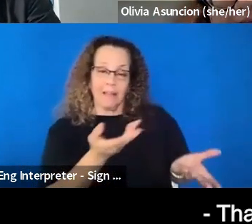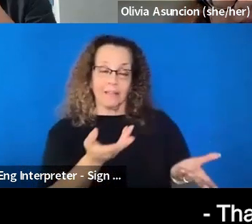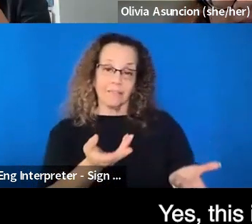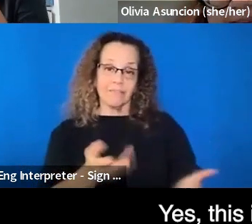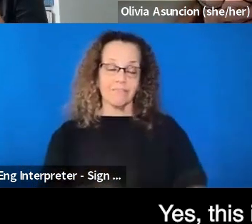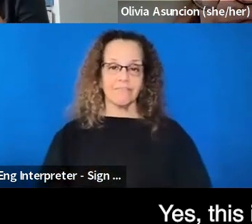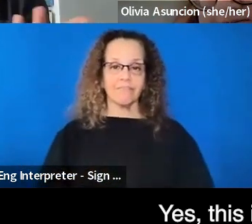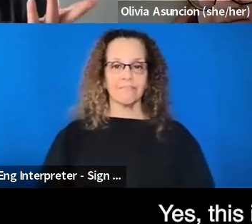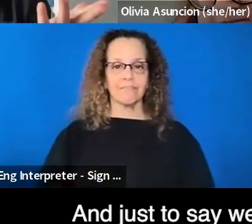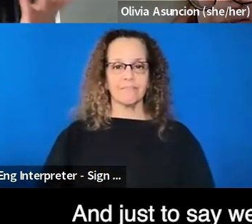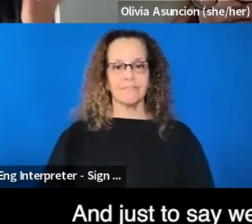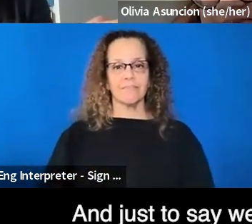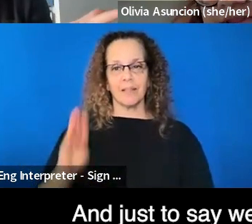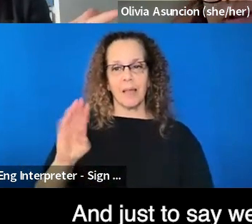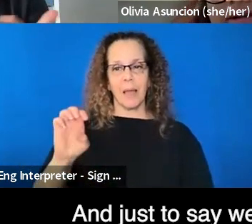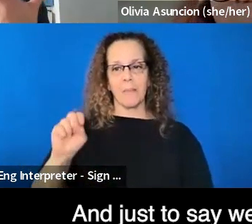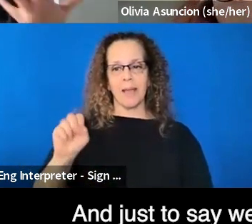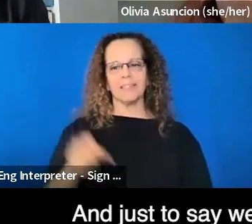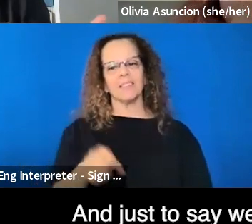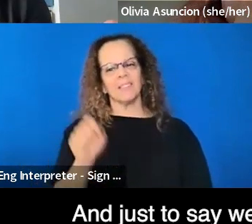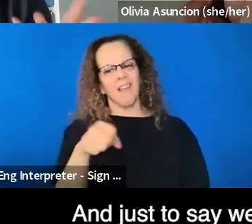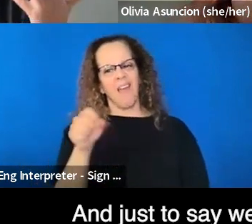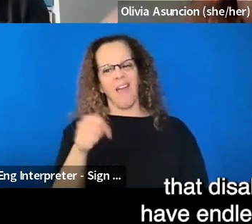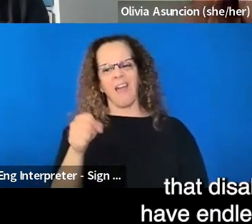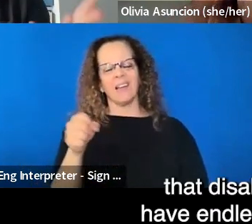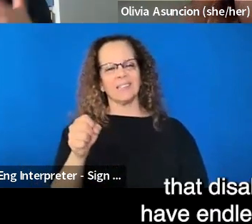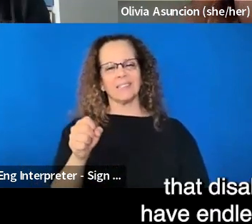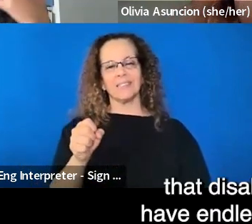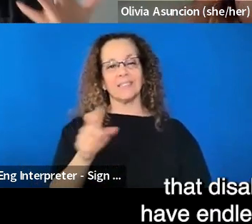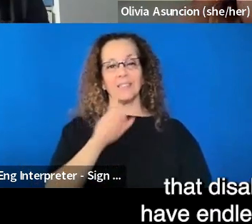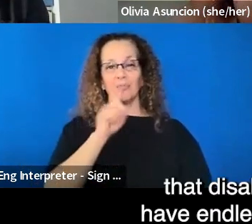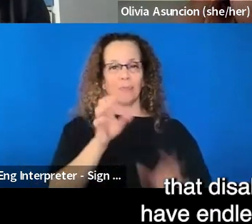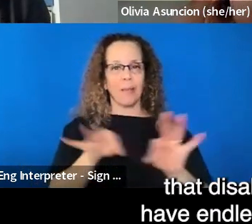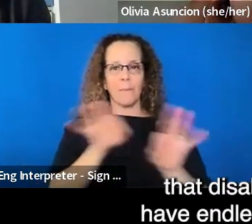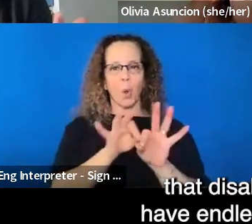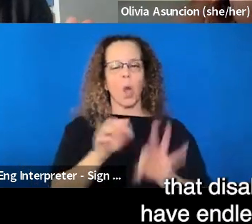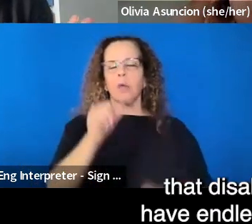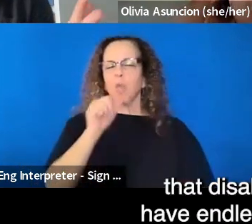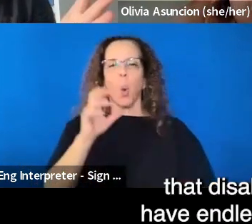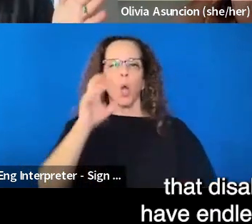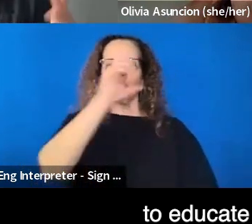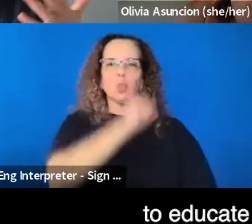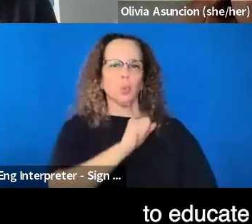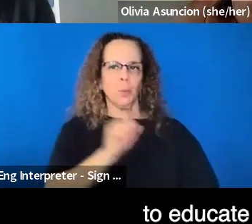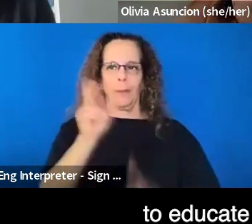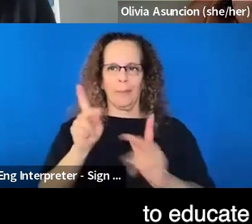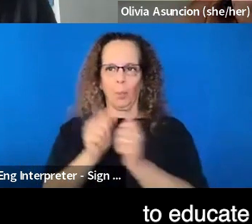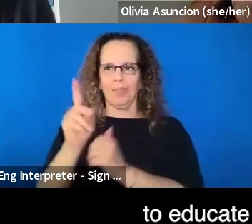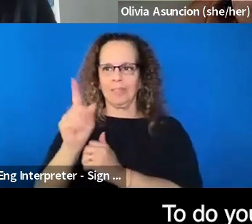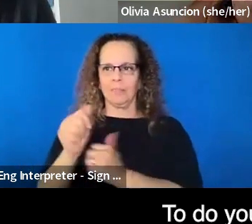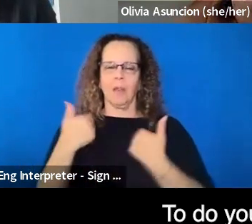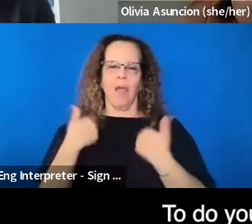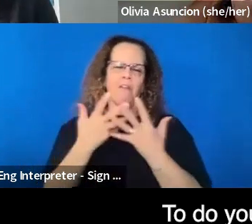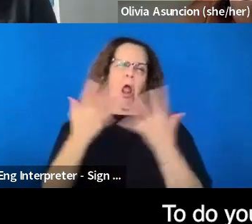Thank you. Yes. This is really key. just to say, we cannot just assume that disabled people have endless hours of time to educate